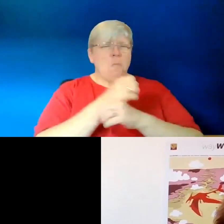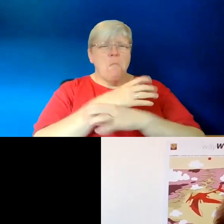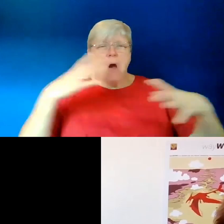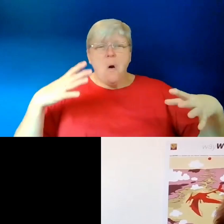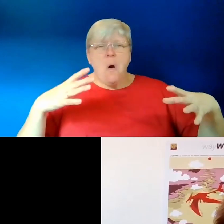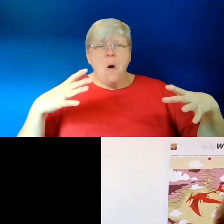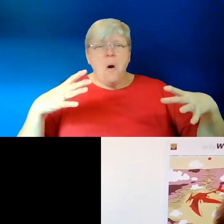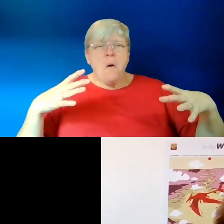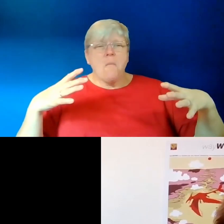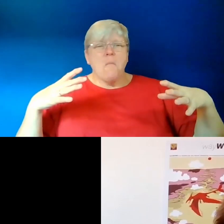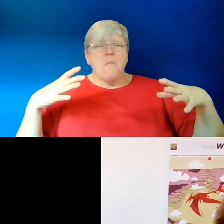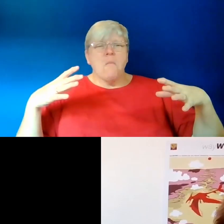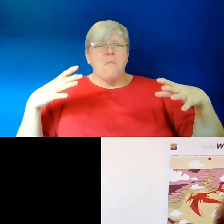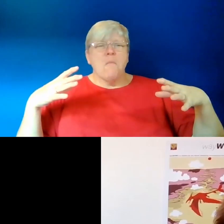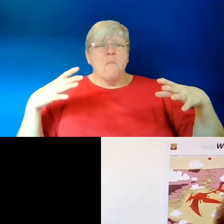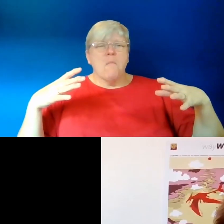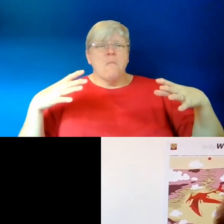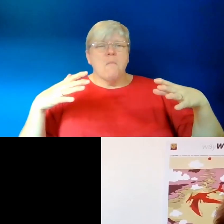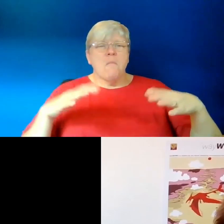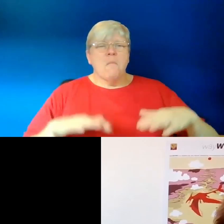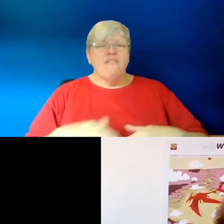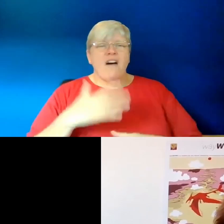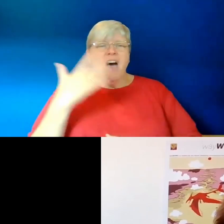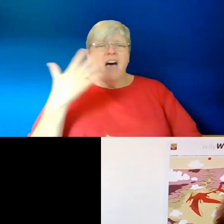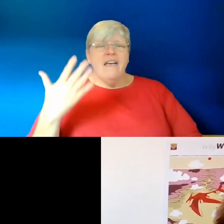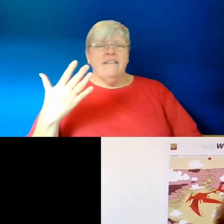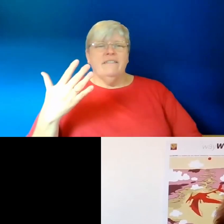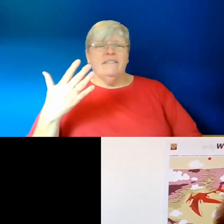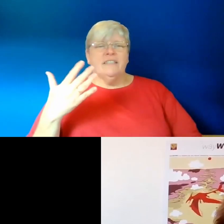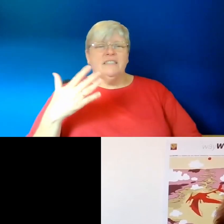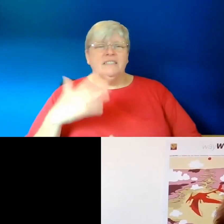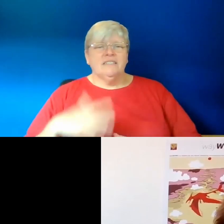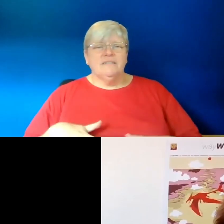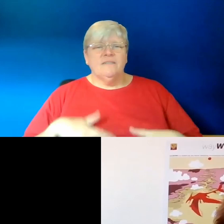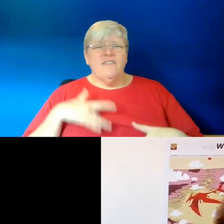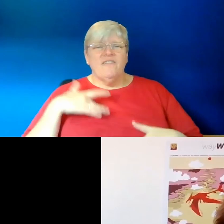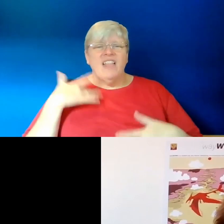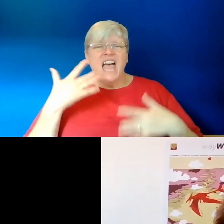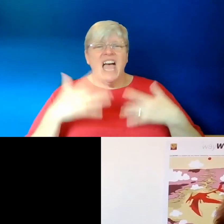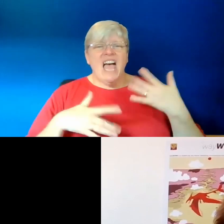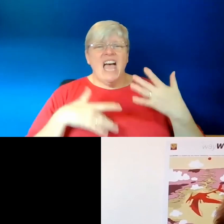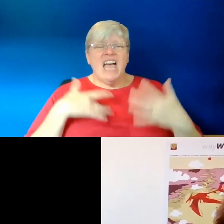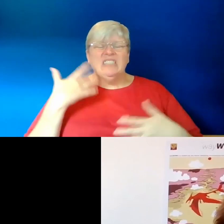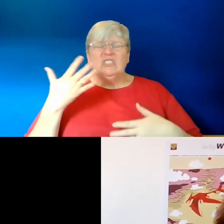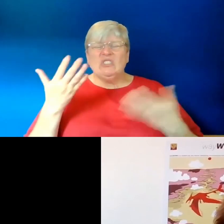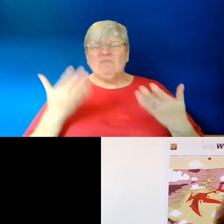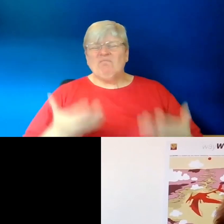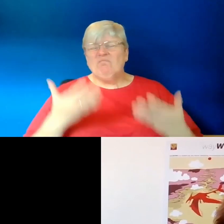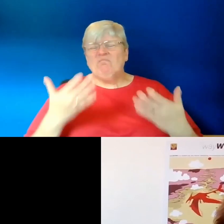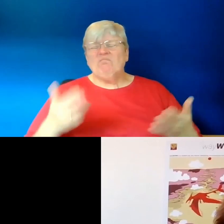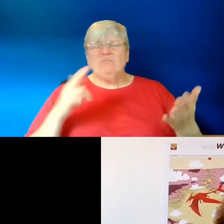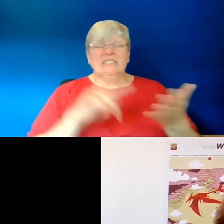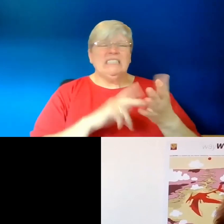open the morning. 10. Five. 10. The rising tone of flesh, heavy with napalm.